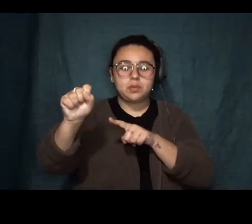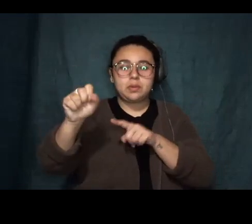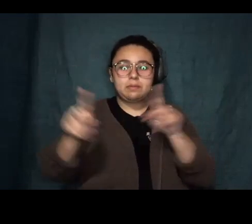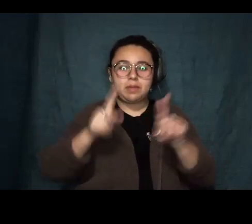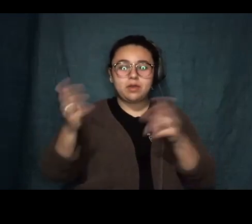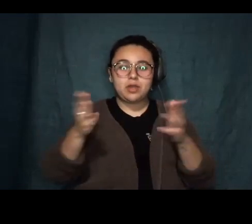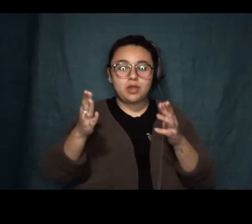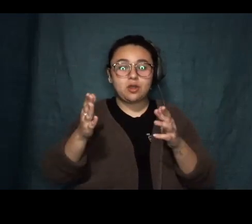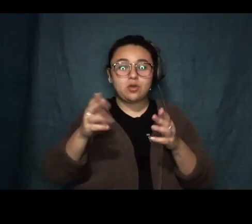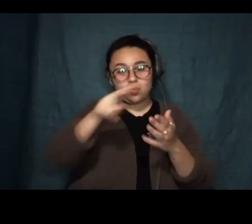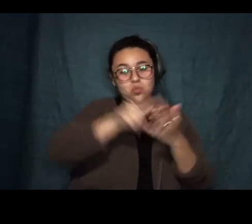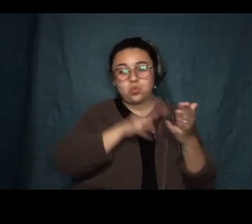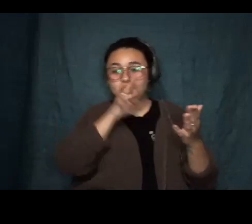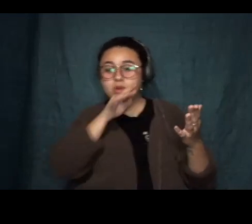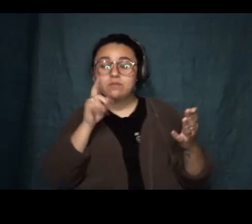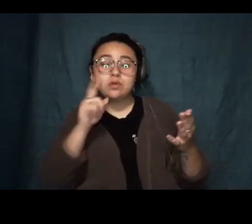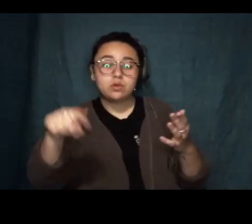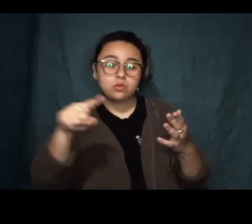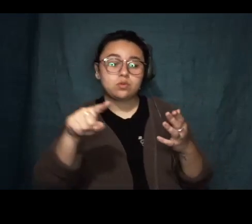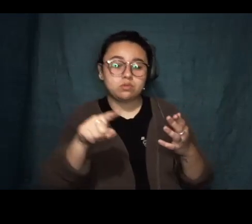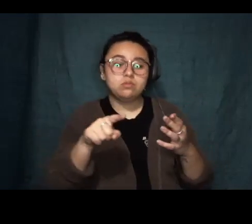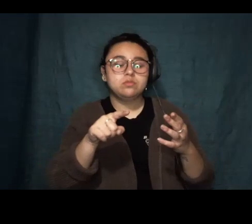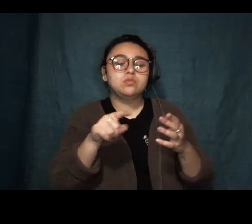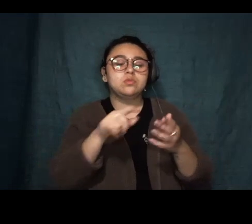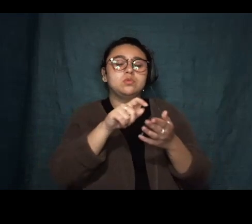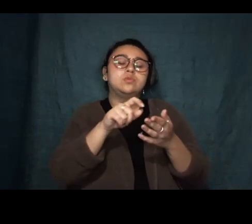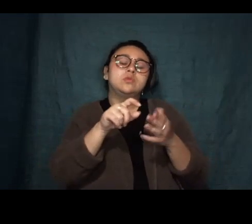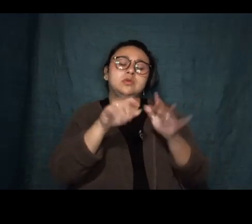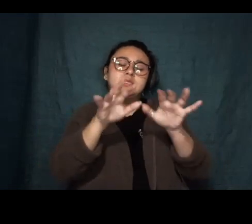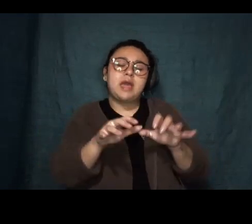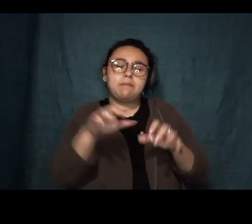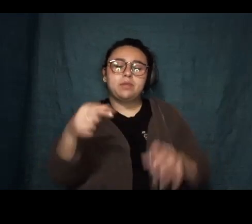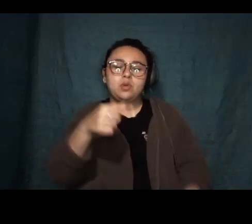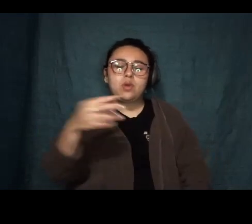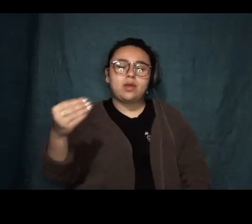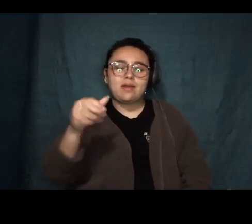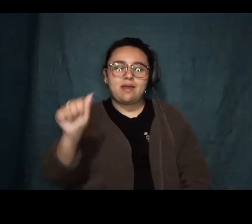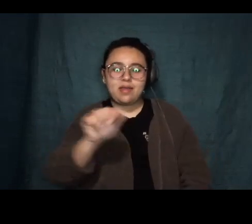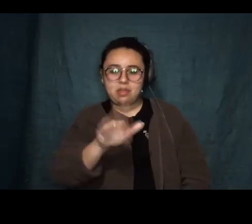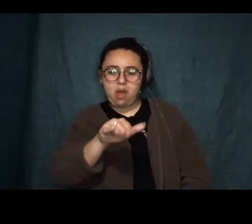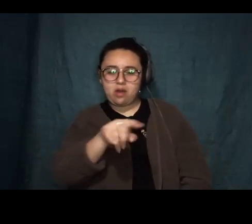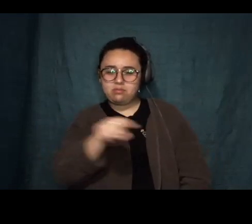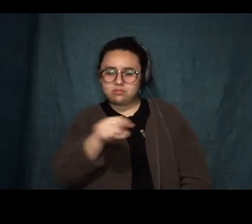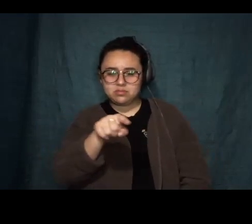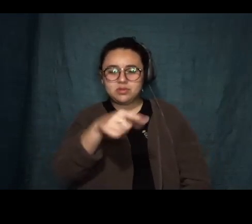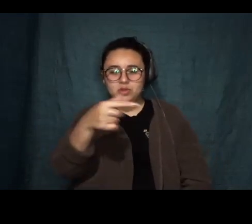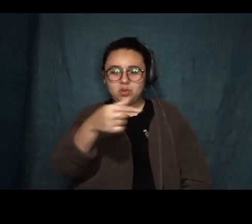please drop them in that Q&A feature that you'll find at the bottom of your screen if you're on a desktop, and I believe Michael said the